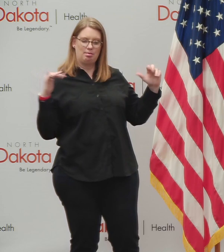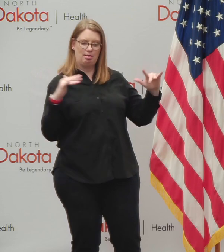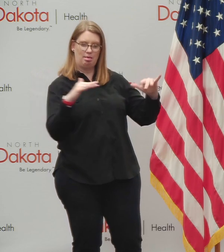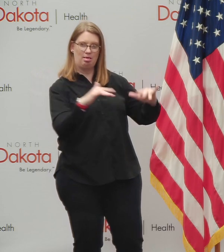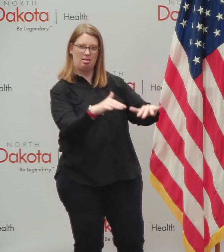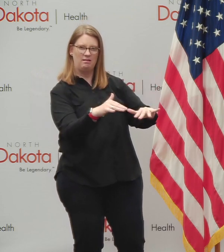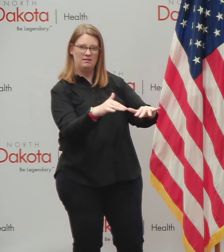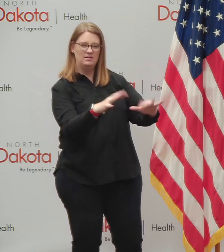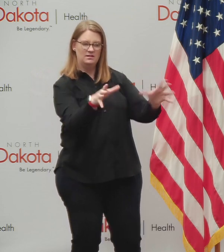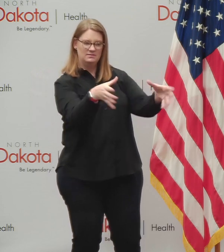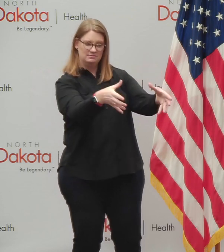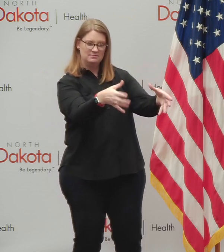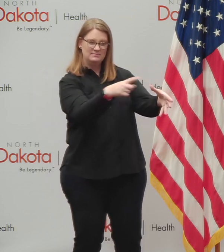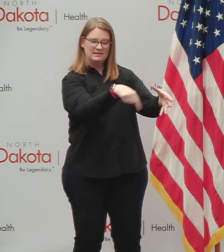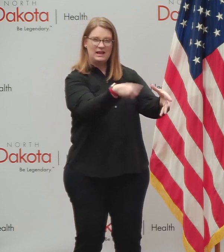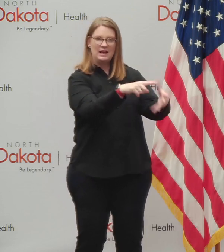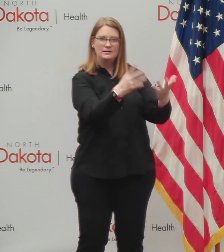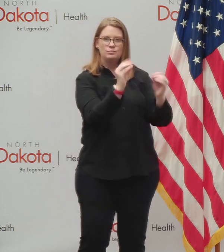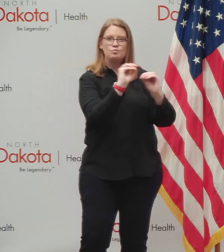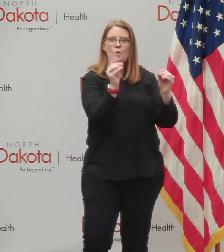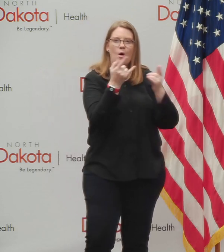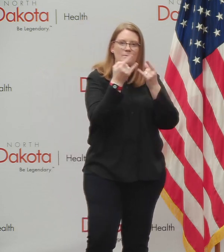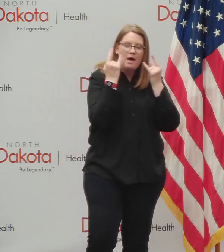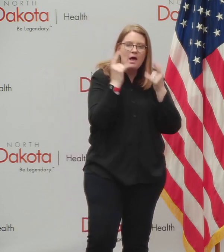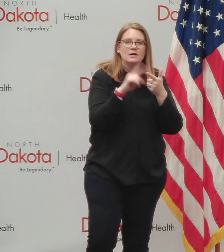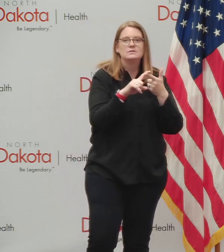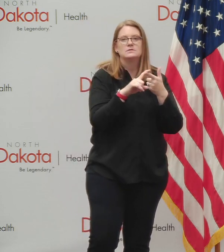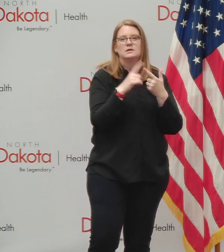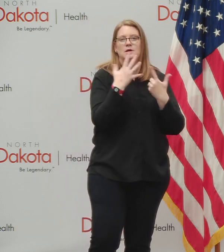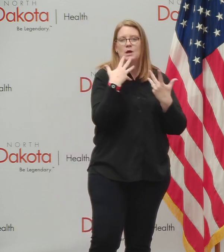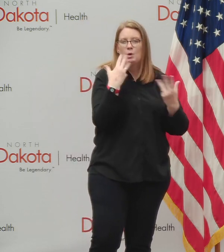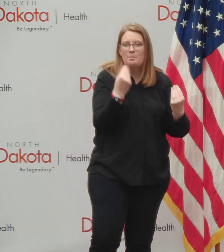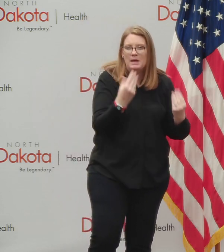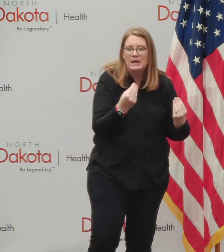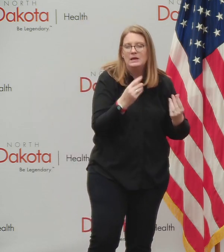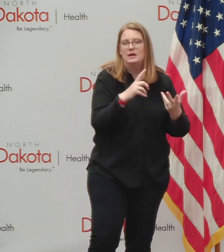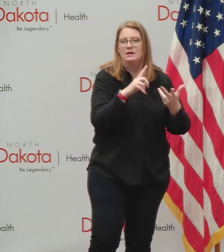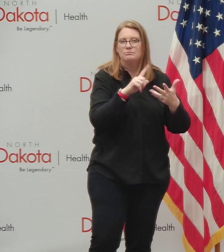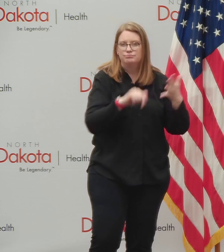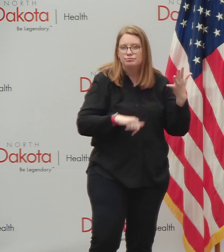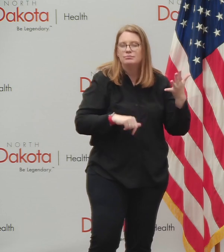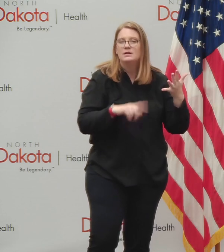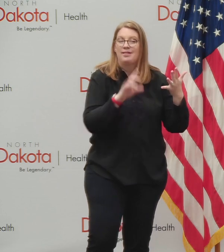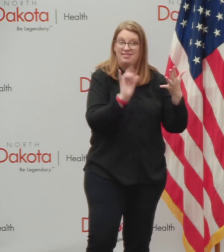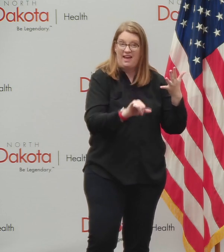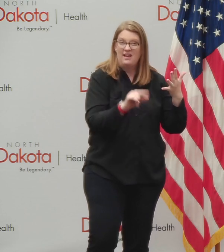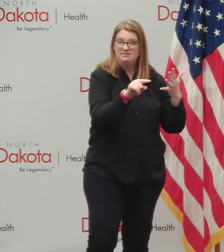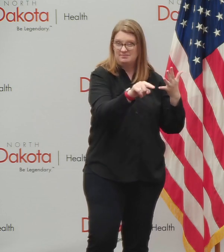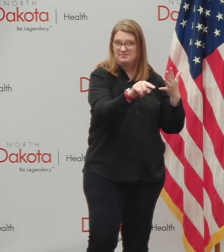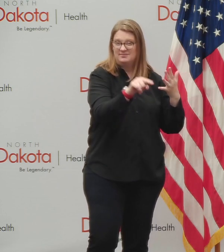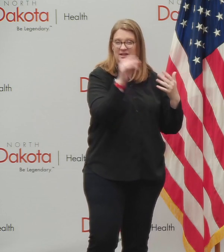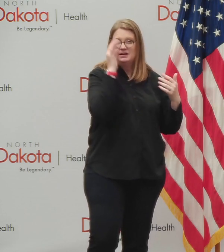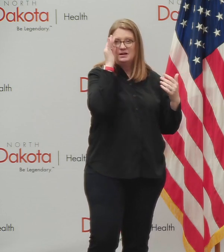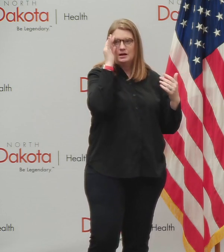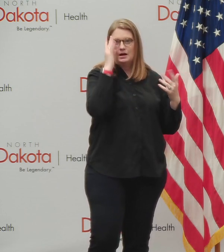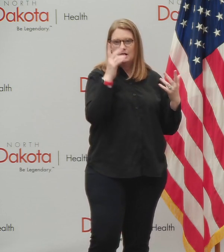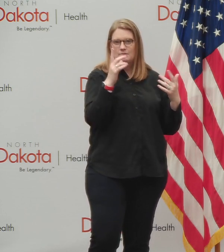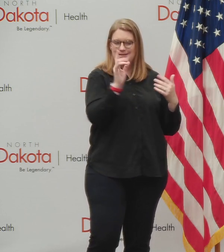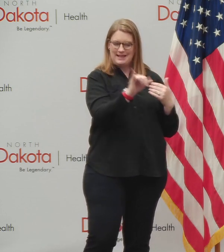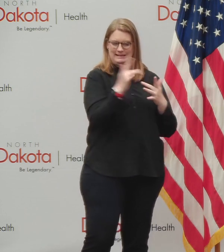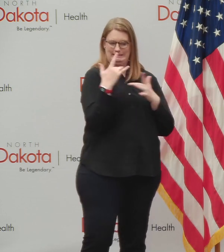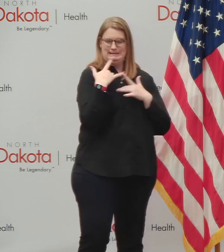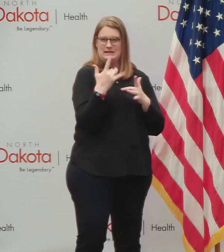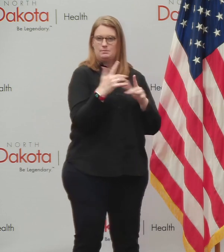and humidity and maskless close contact conditions with low ventilations, those are, those are high, high spreading